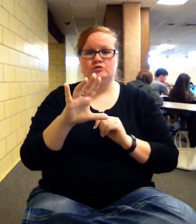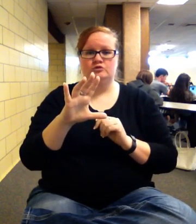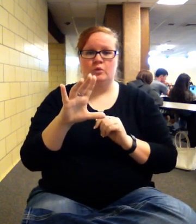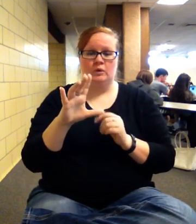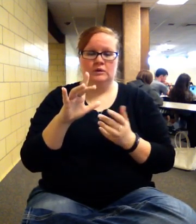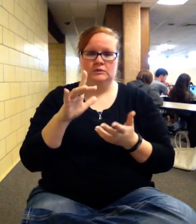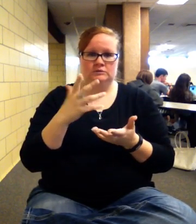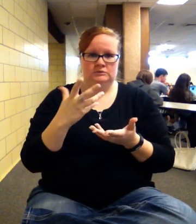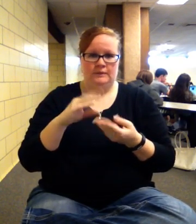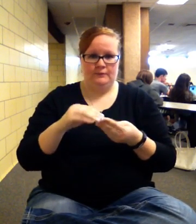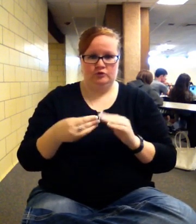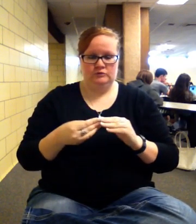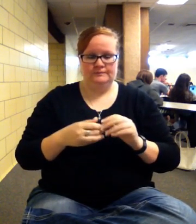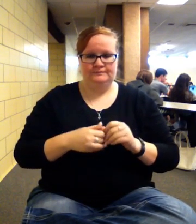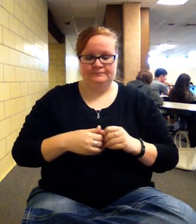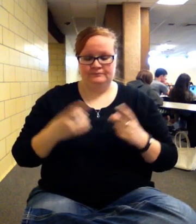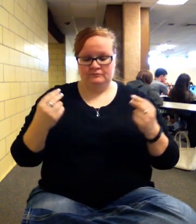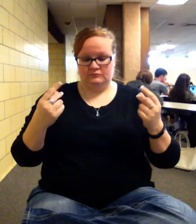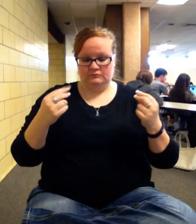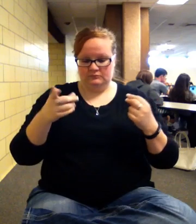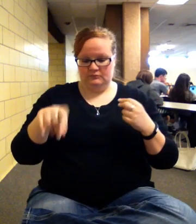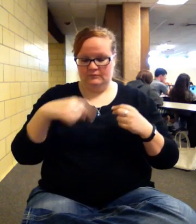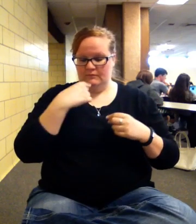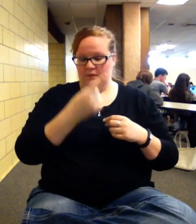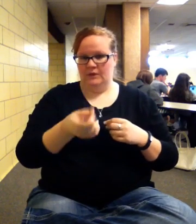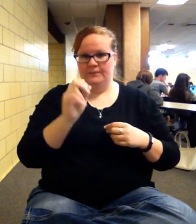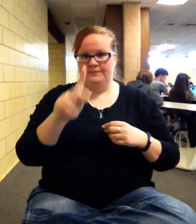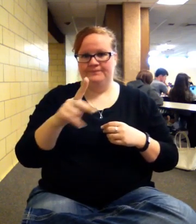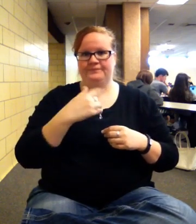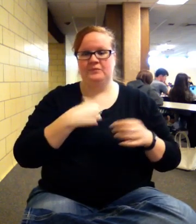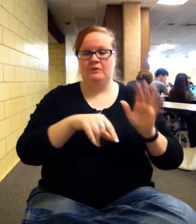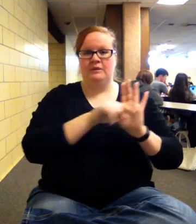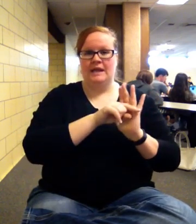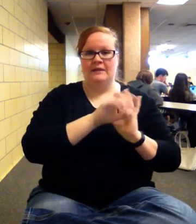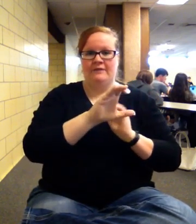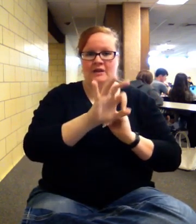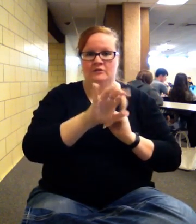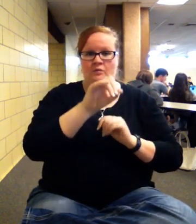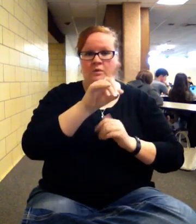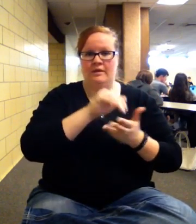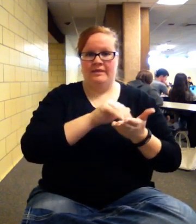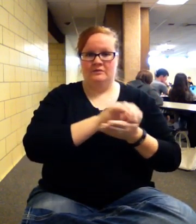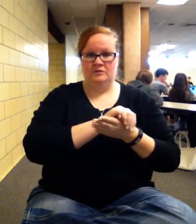So all you're having to do is you're having to tell it, okay, I've got a negative cash flow of $1,000 at time period zero.